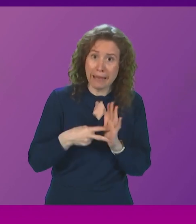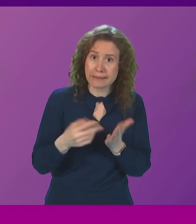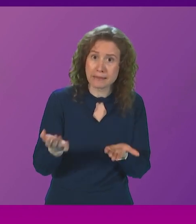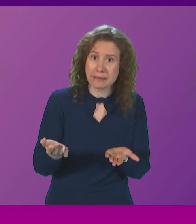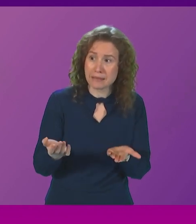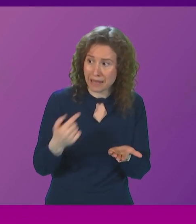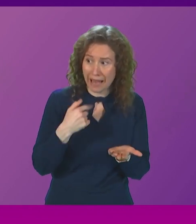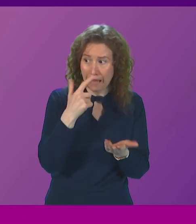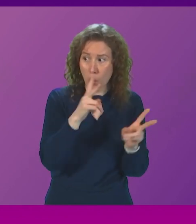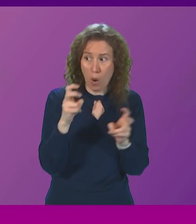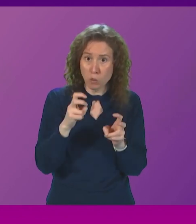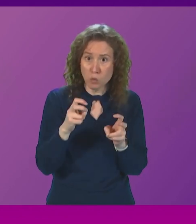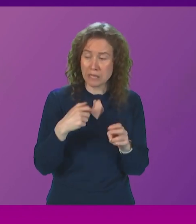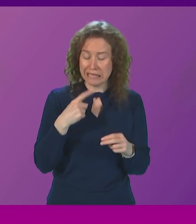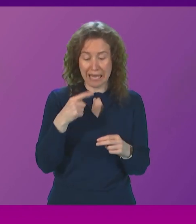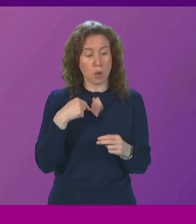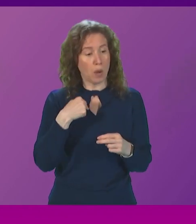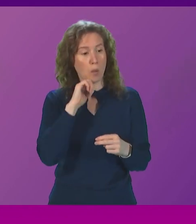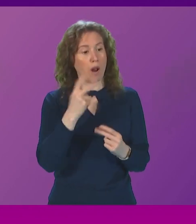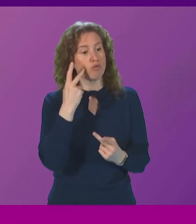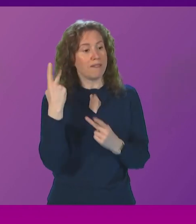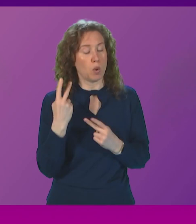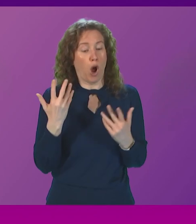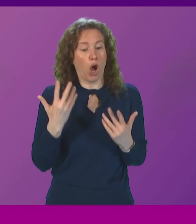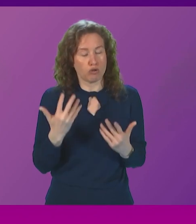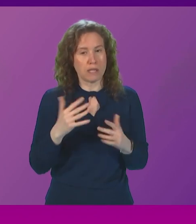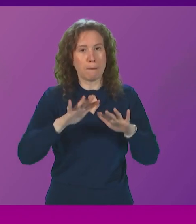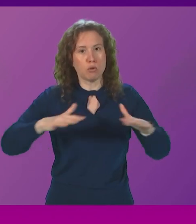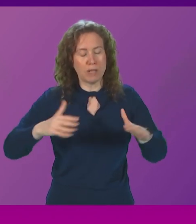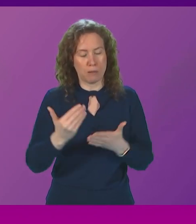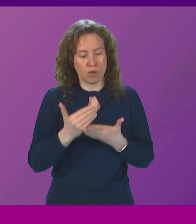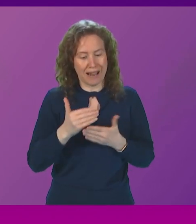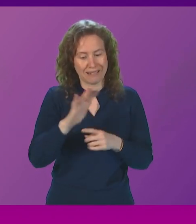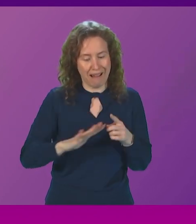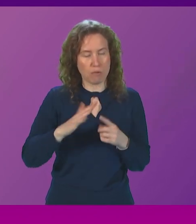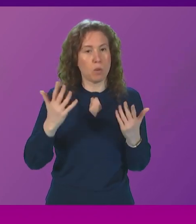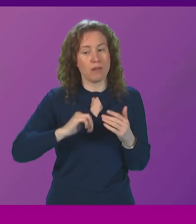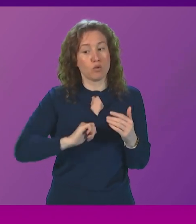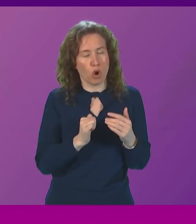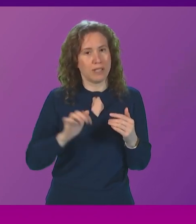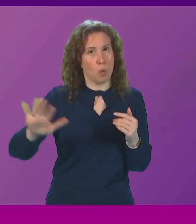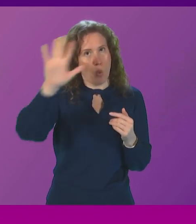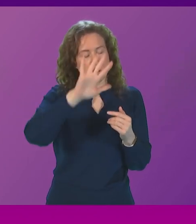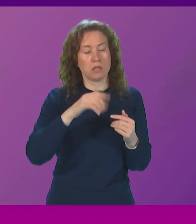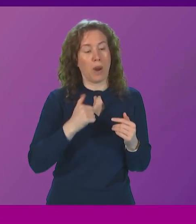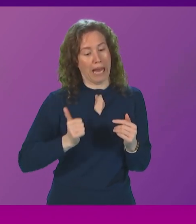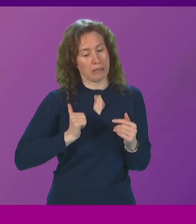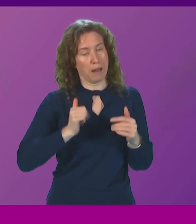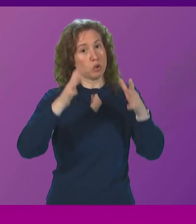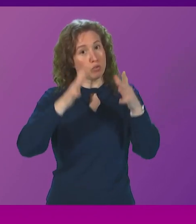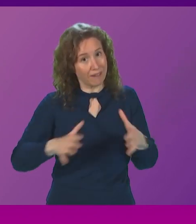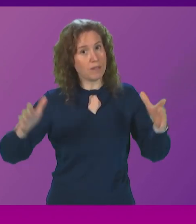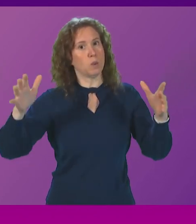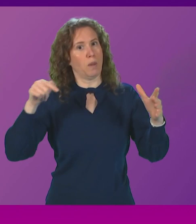And I will quote directly, we will review the current marine protected areas in Scottish waters with a view to expanding their extent and